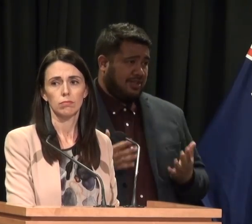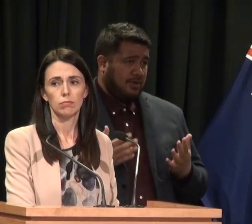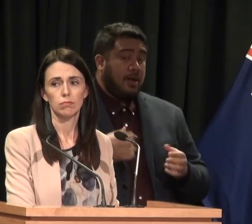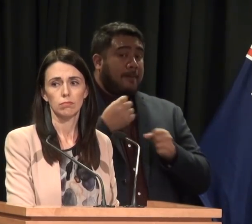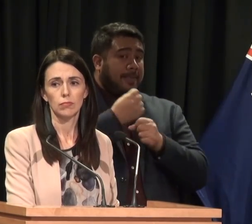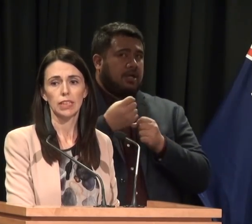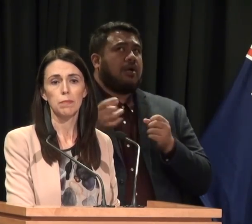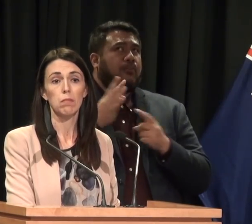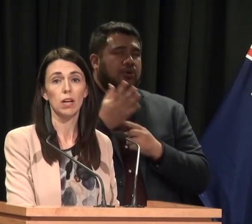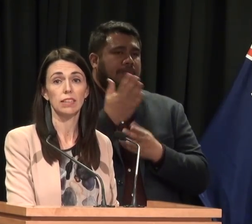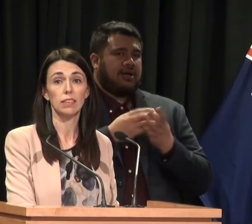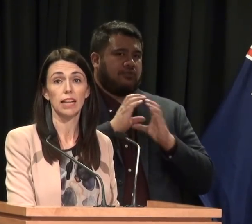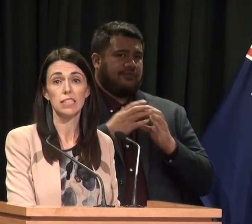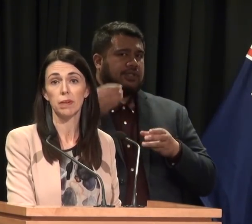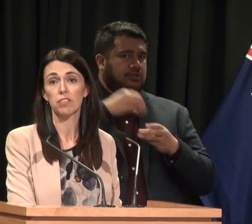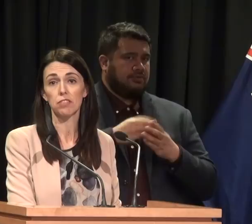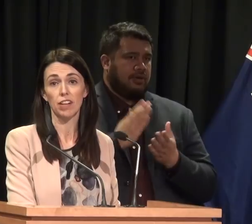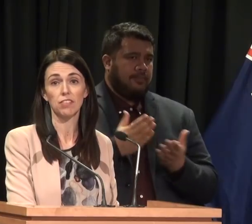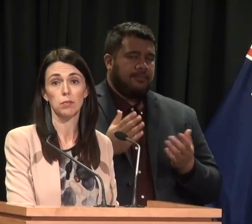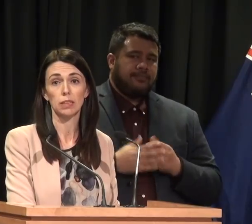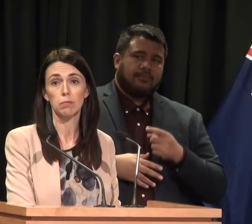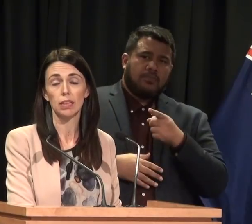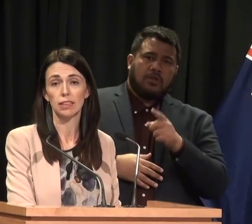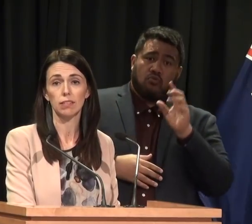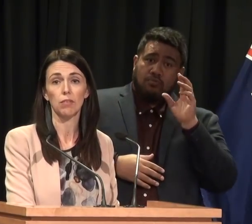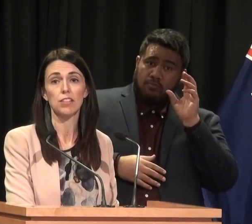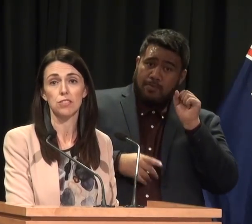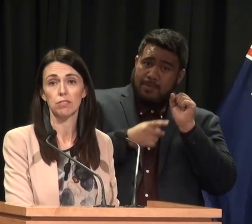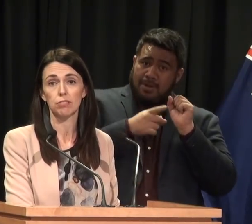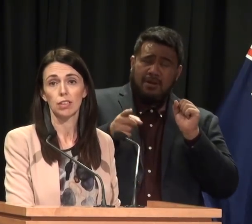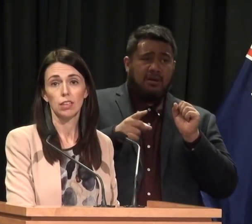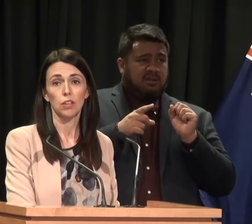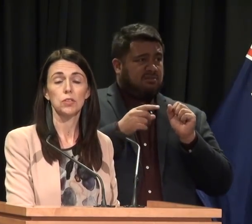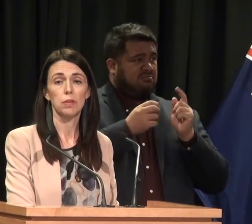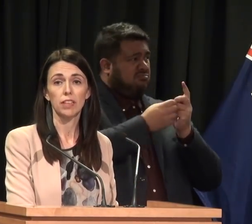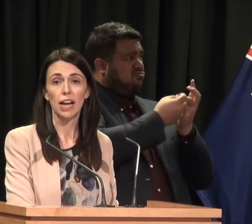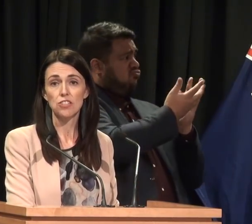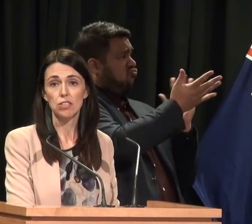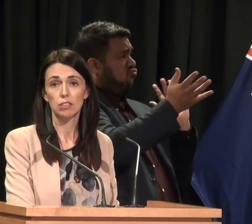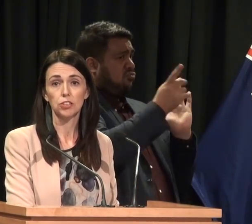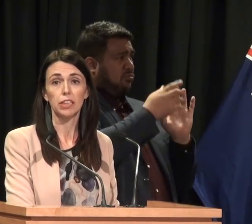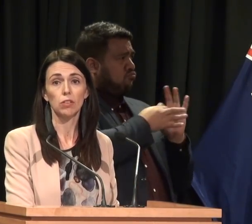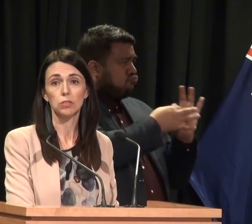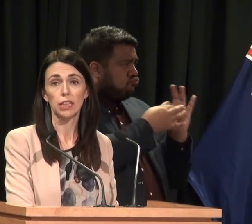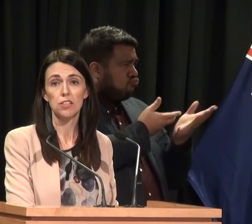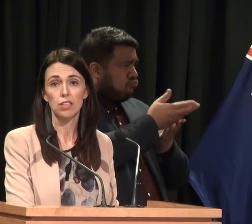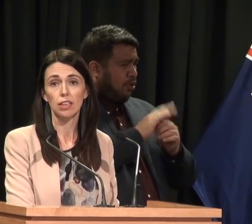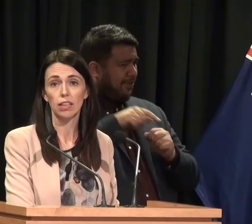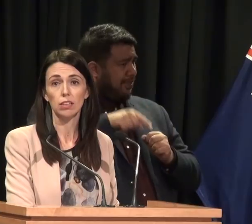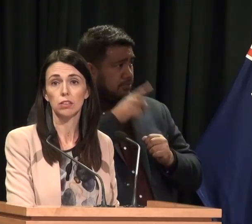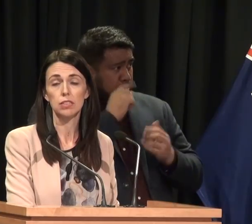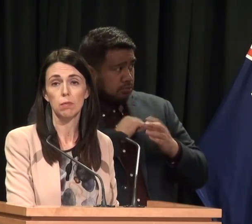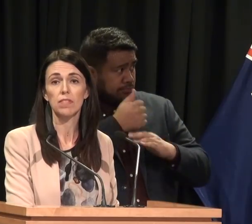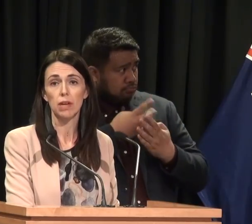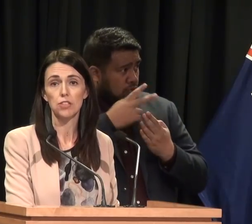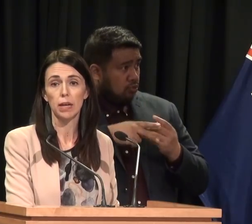stakeholders in that. And in mind, it has been viewed favourably by a range of those we've engaged in during consultation and